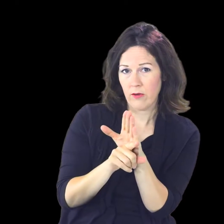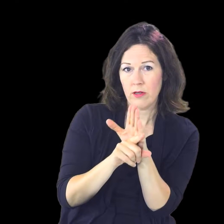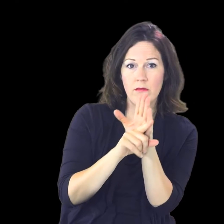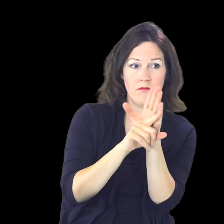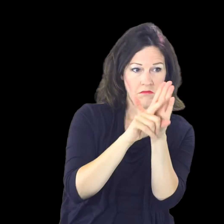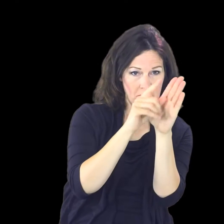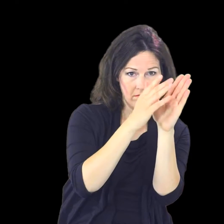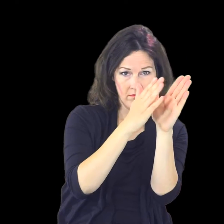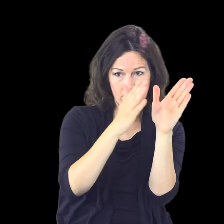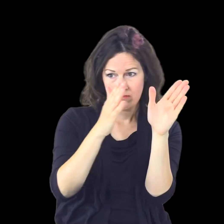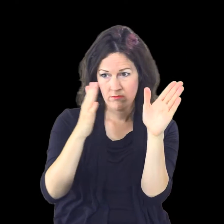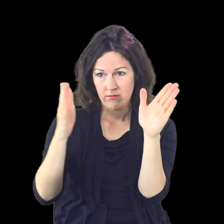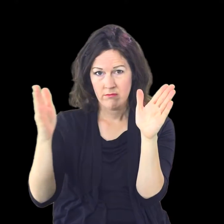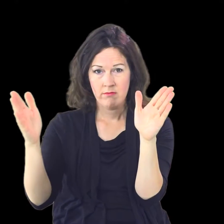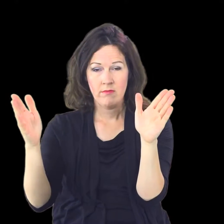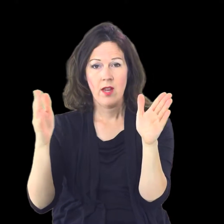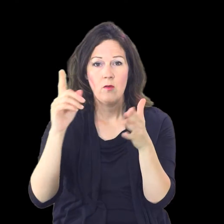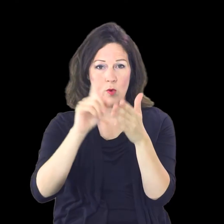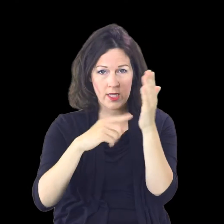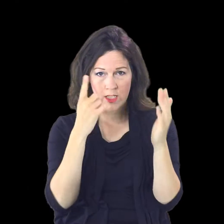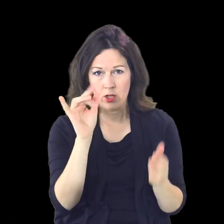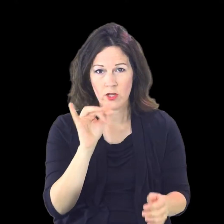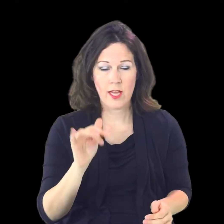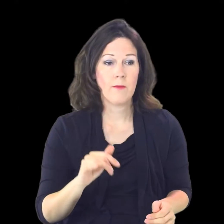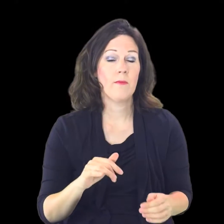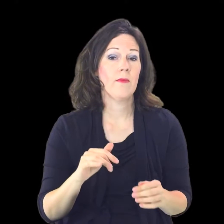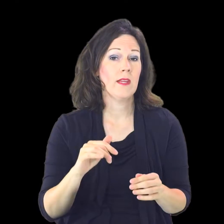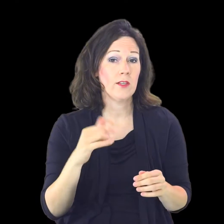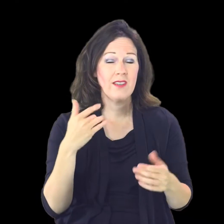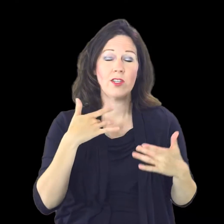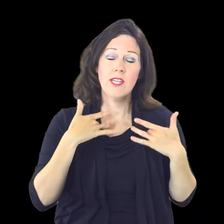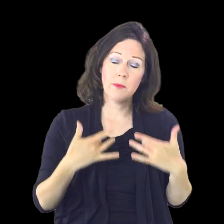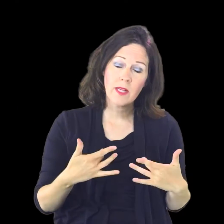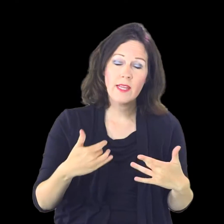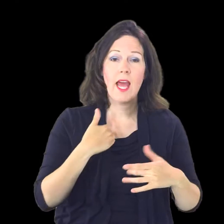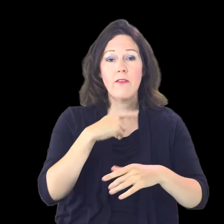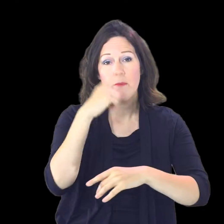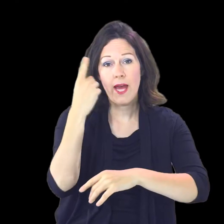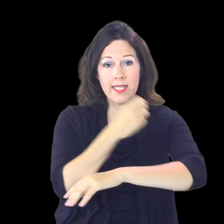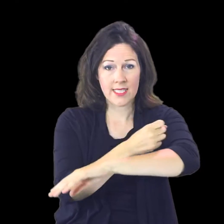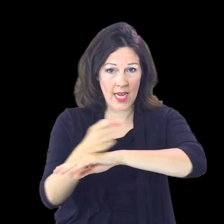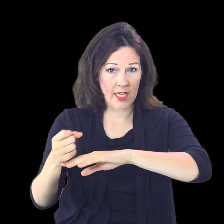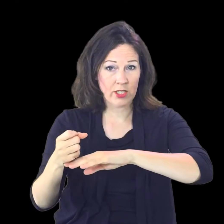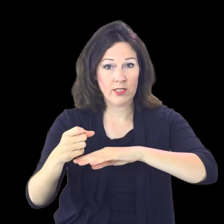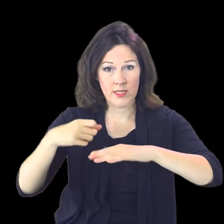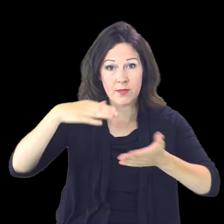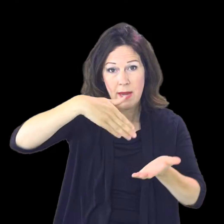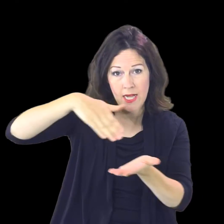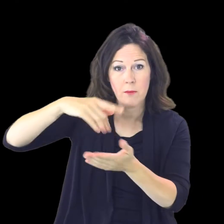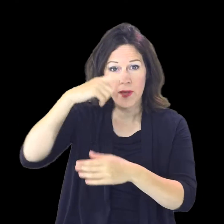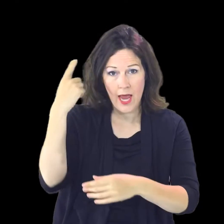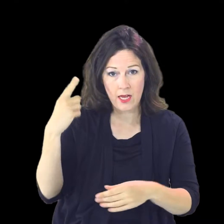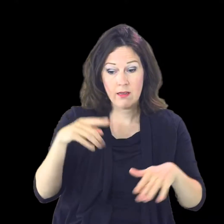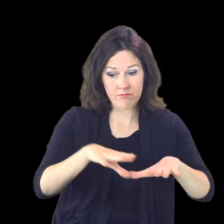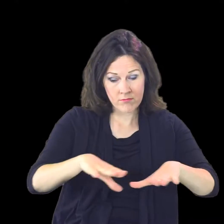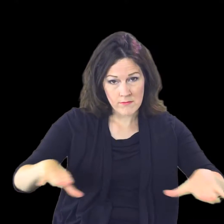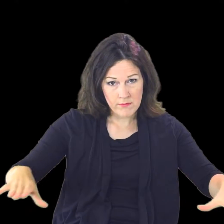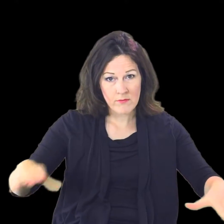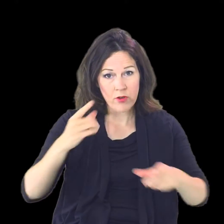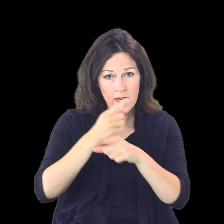of what it's gonna look like typically they have a black stage it's painted black right